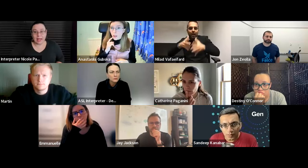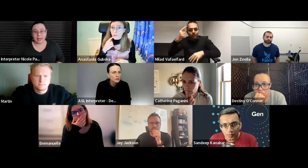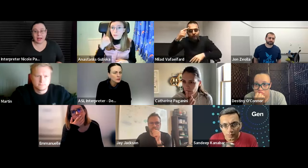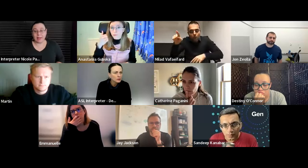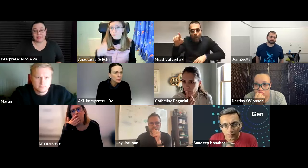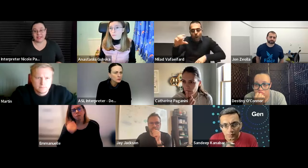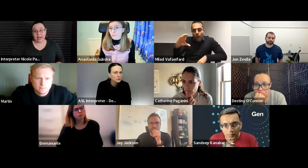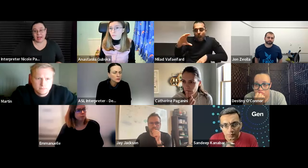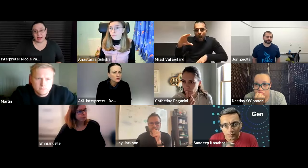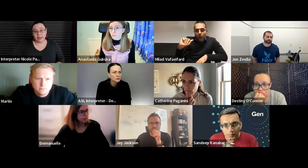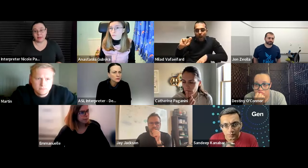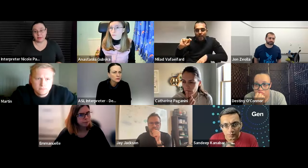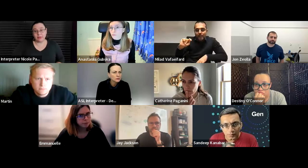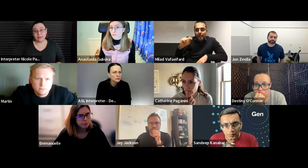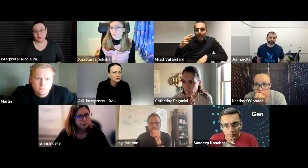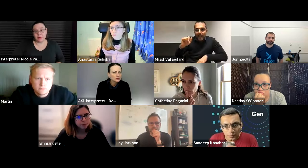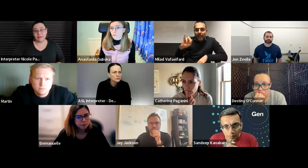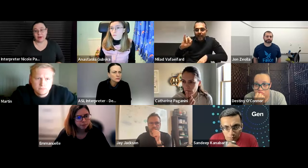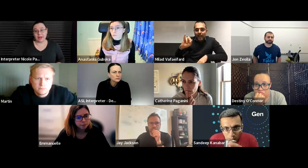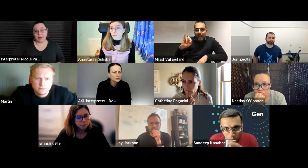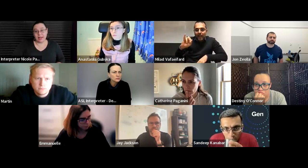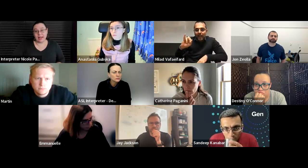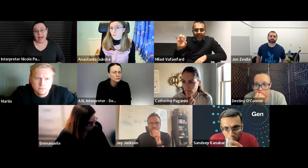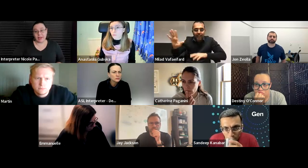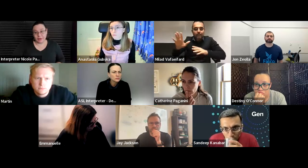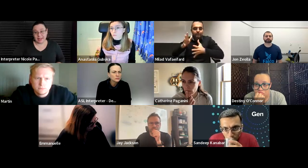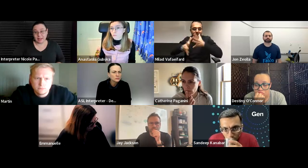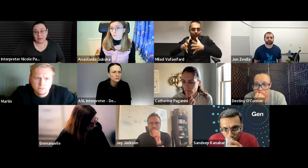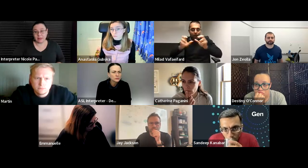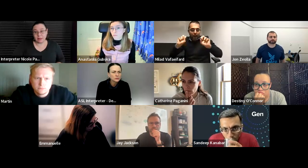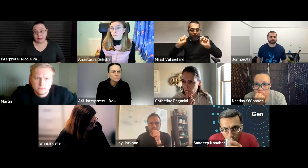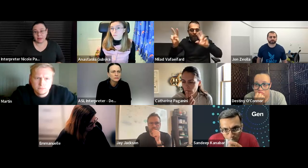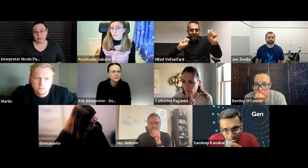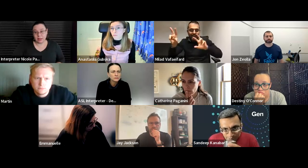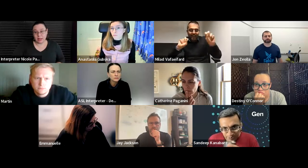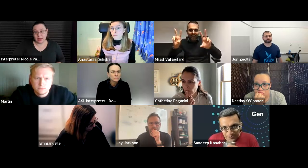when i'm signing for catherine